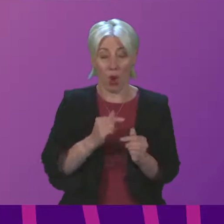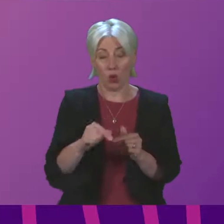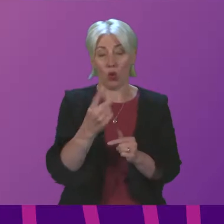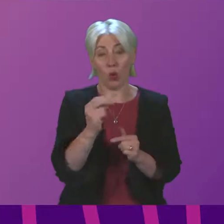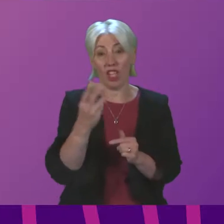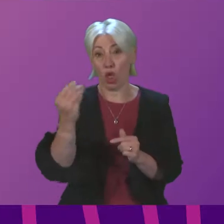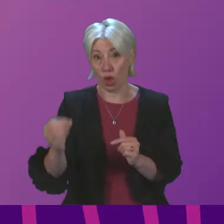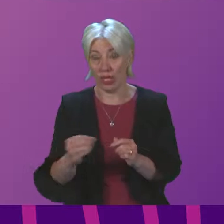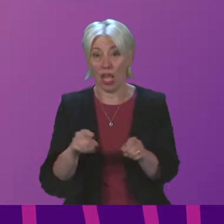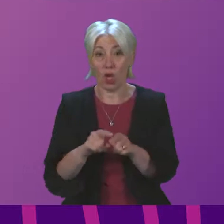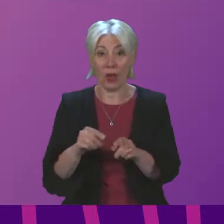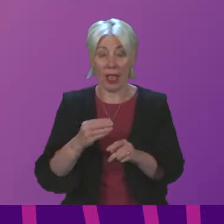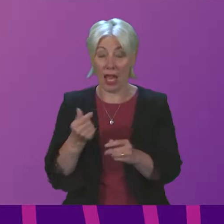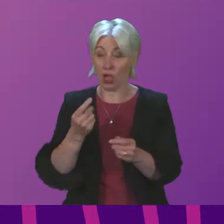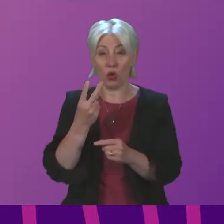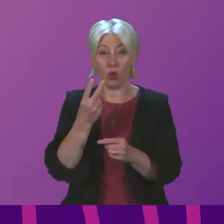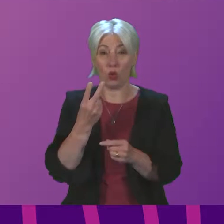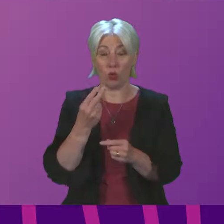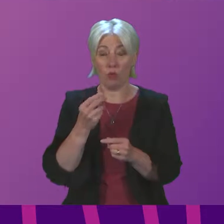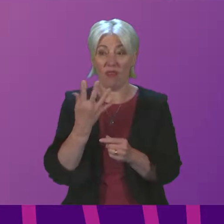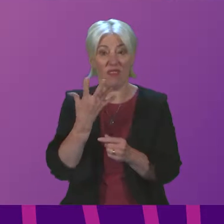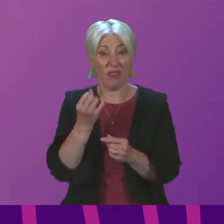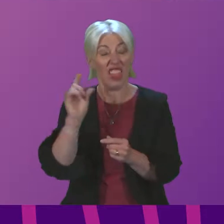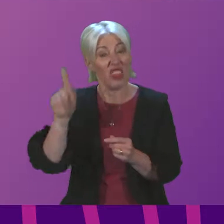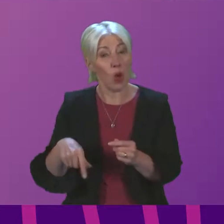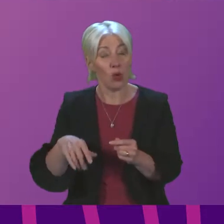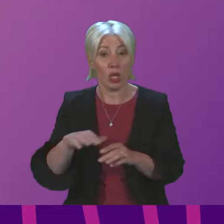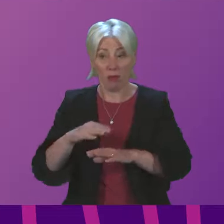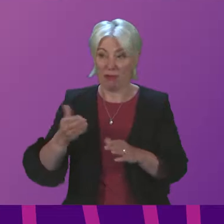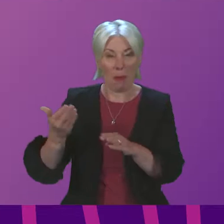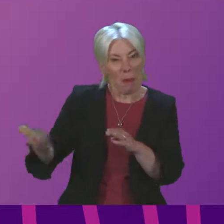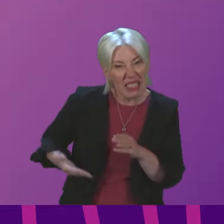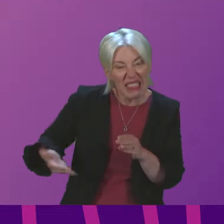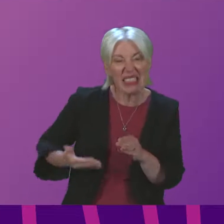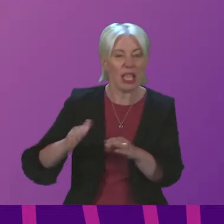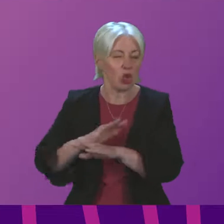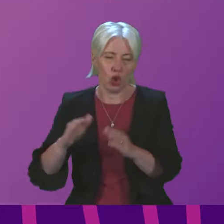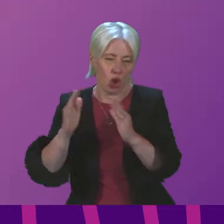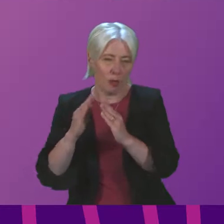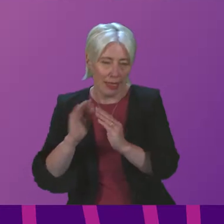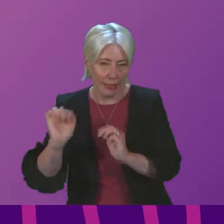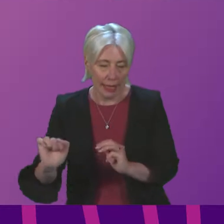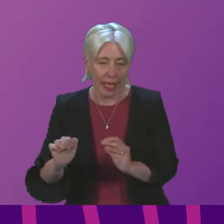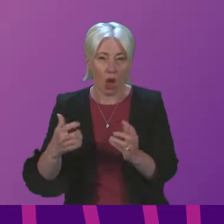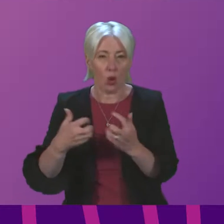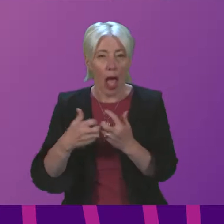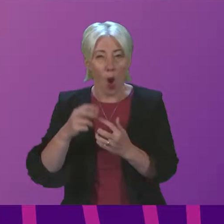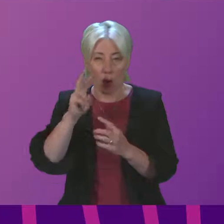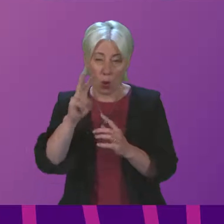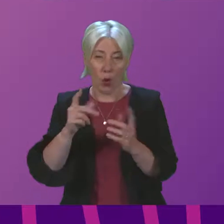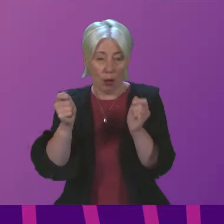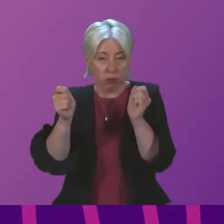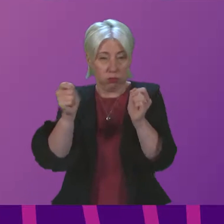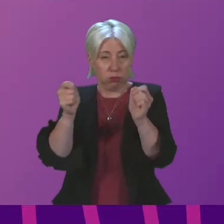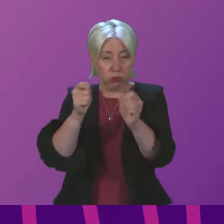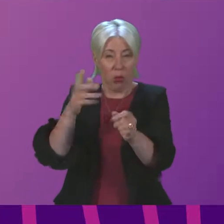,000 non-domestic premises. And we need to take concerted action in to achieve that in a way which is consistent with delivering a just and fair transition